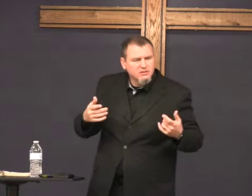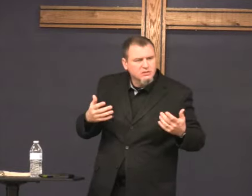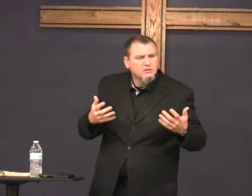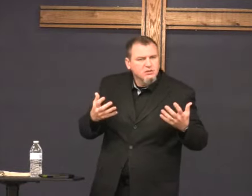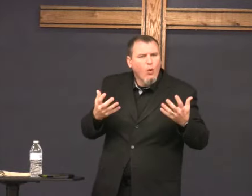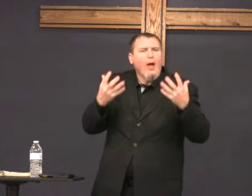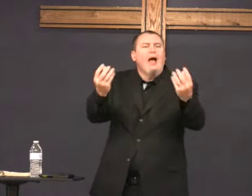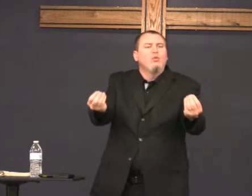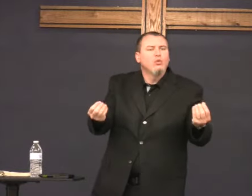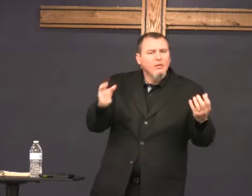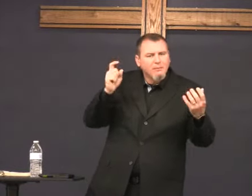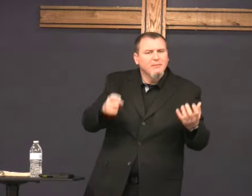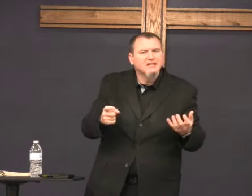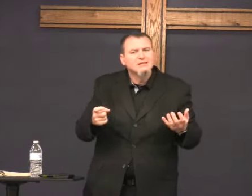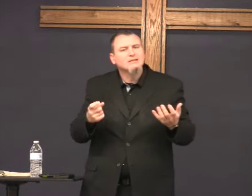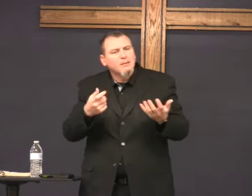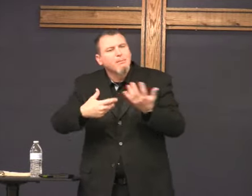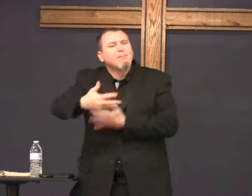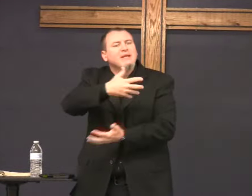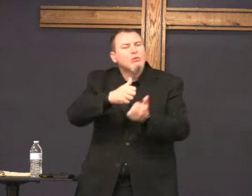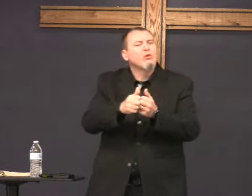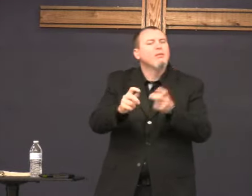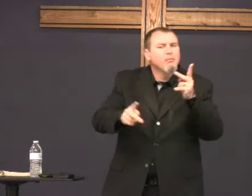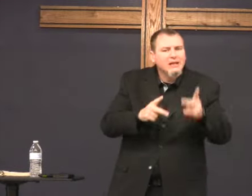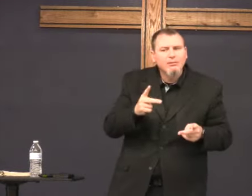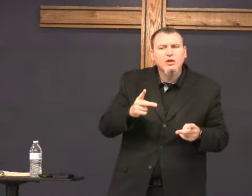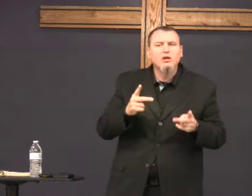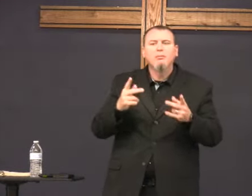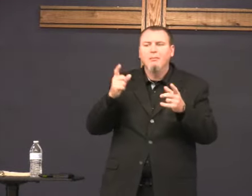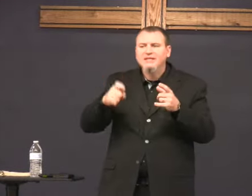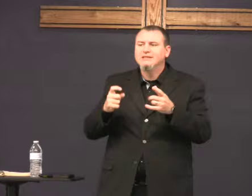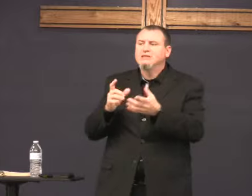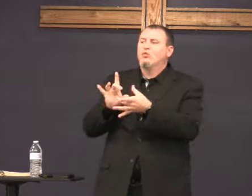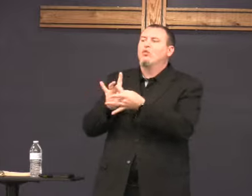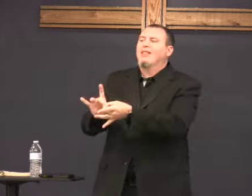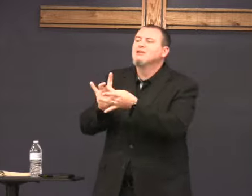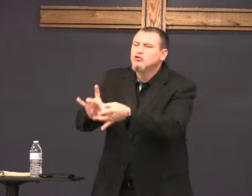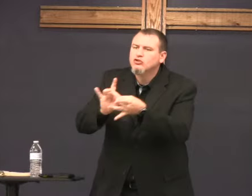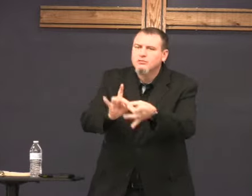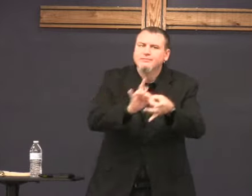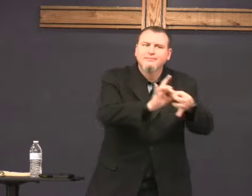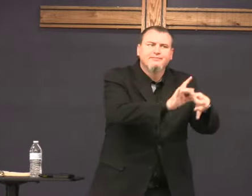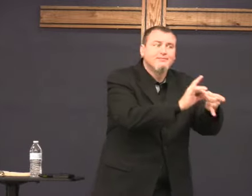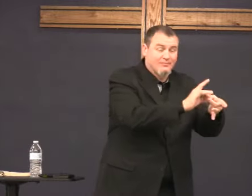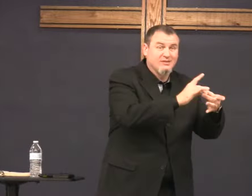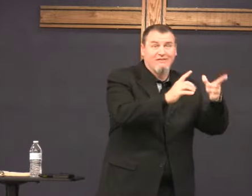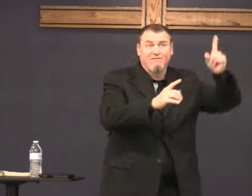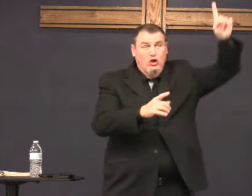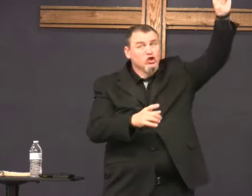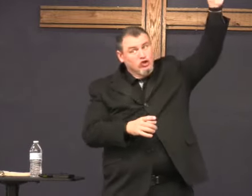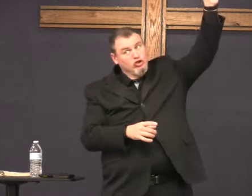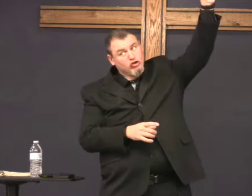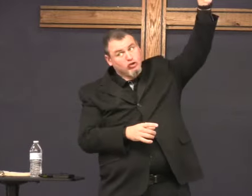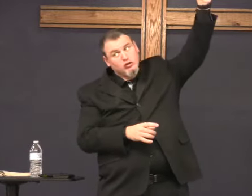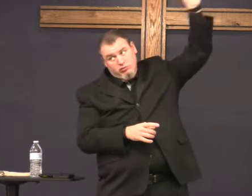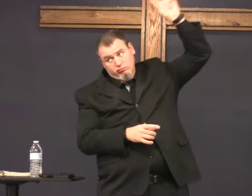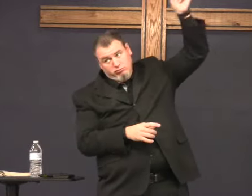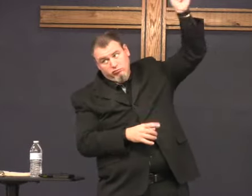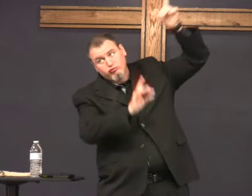I have to go out I have to mingle with other people I have to build relationships with